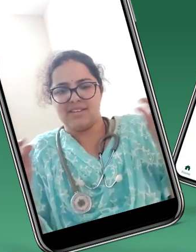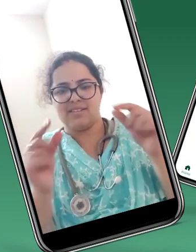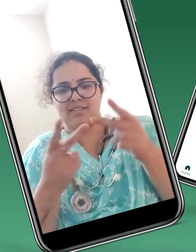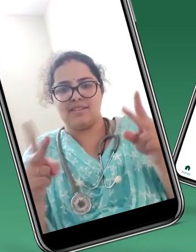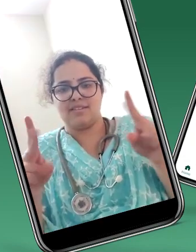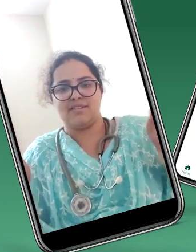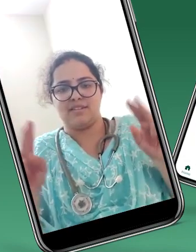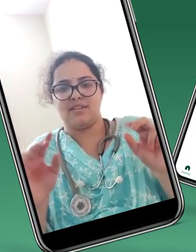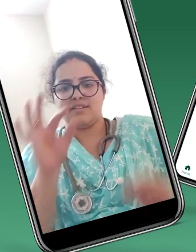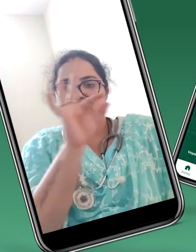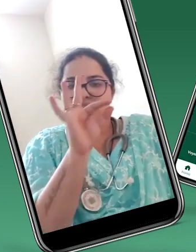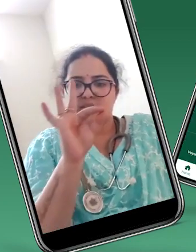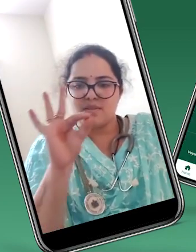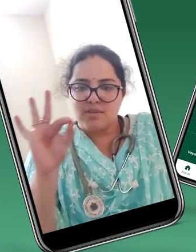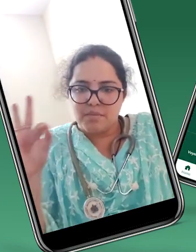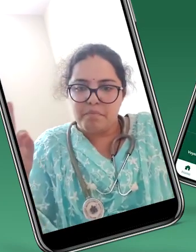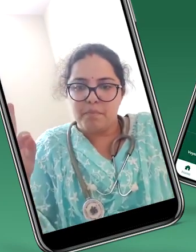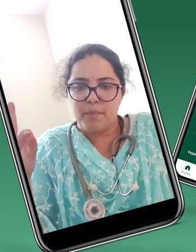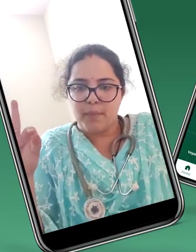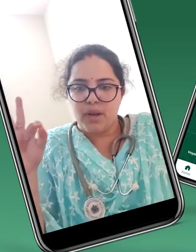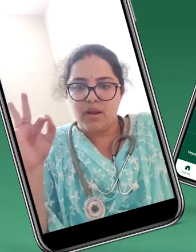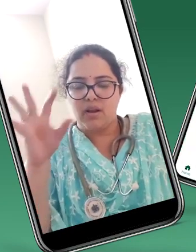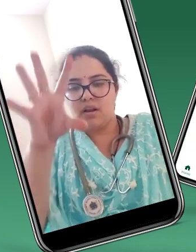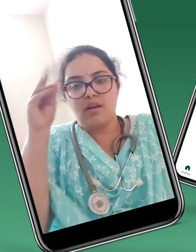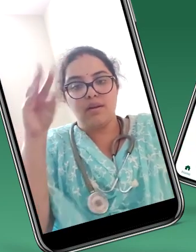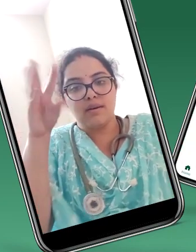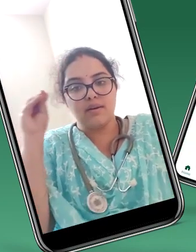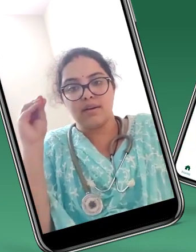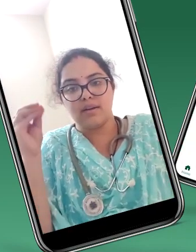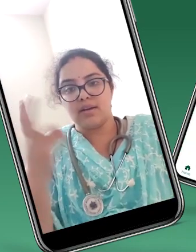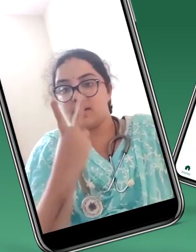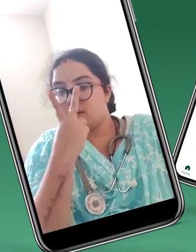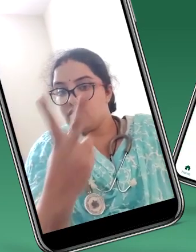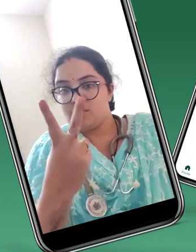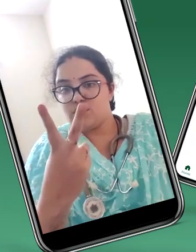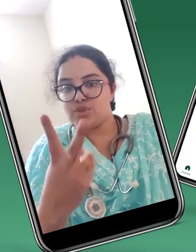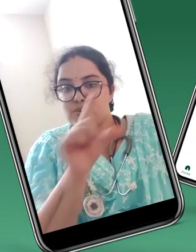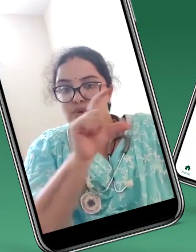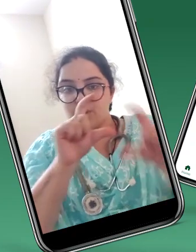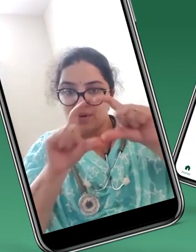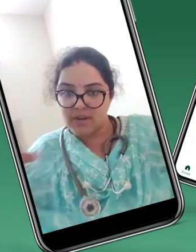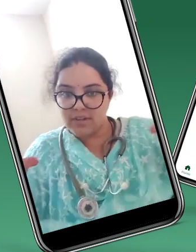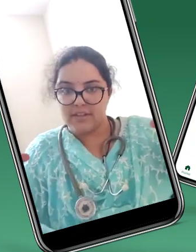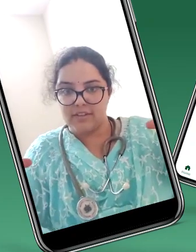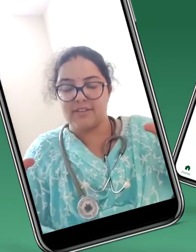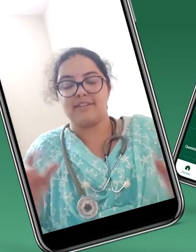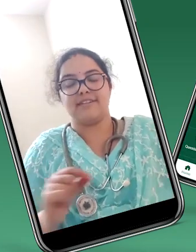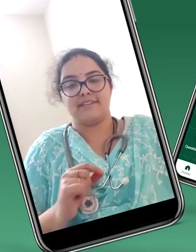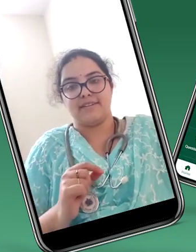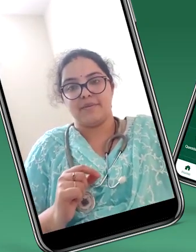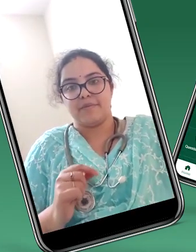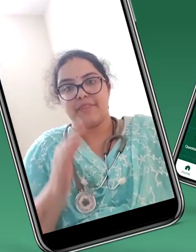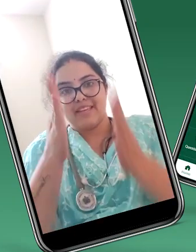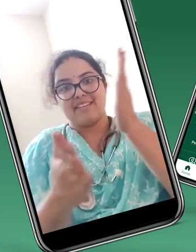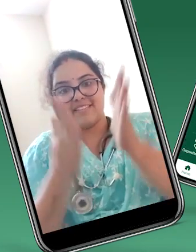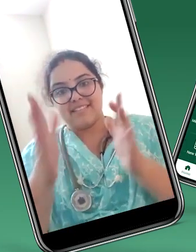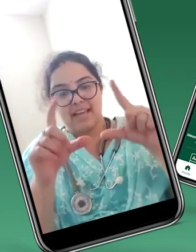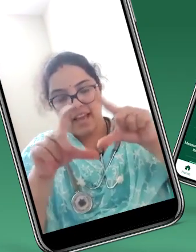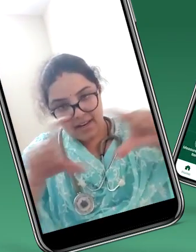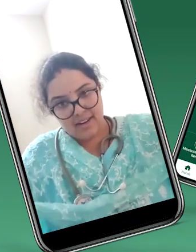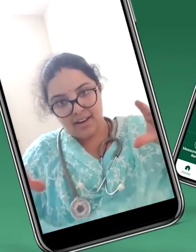sentence, etc. in a simple, clear way and explained clearly.